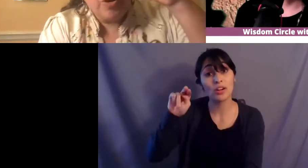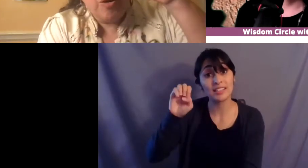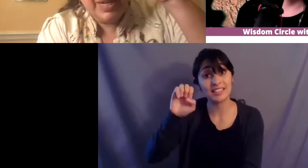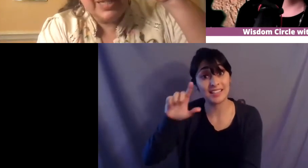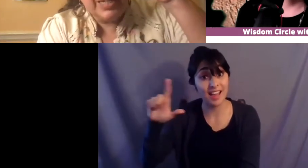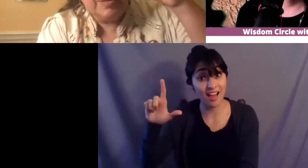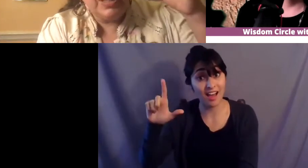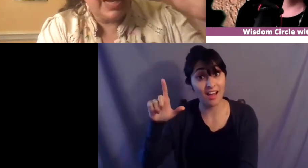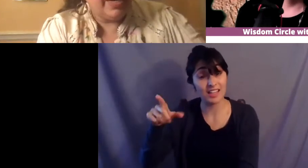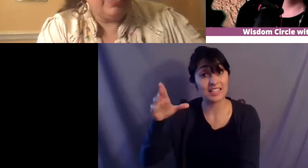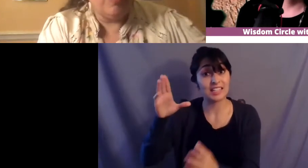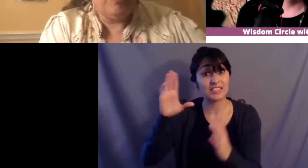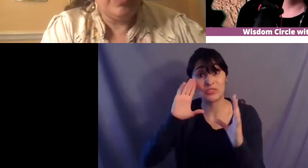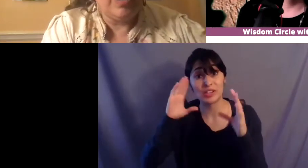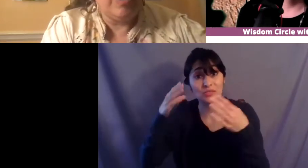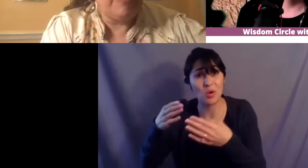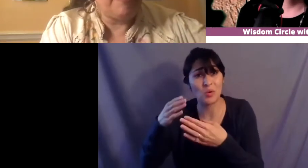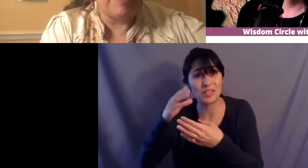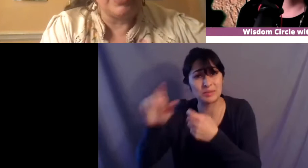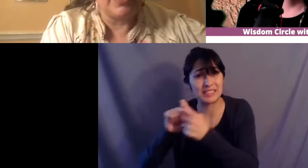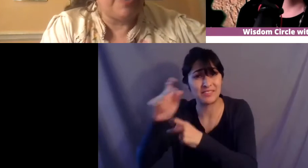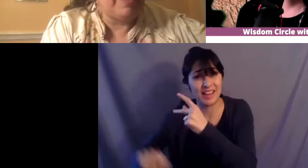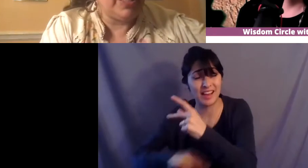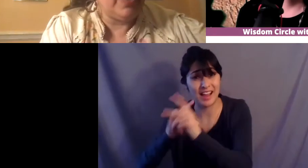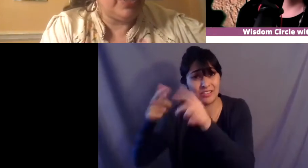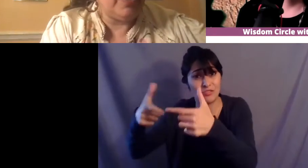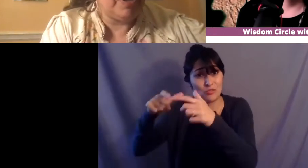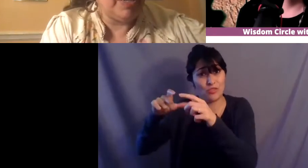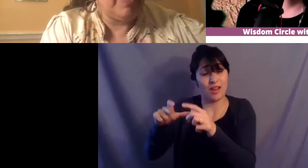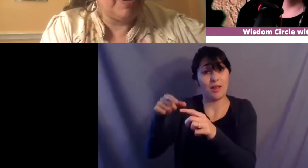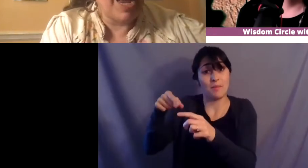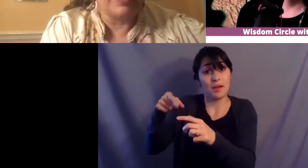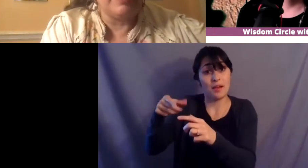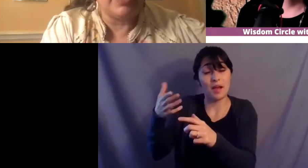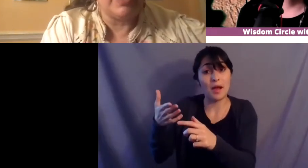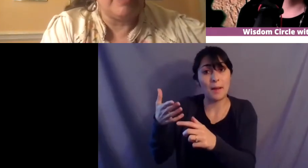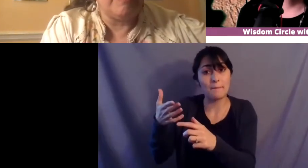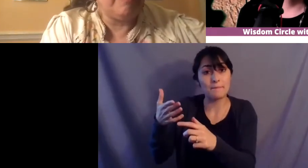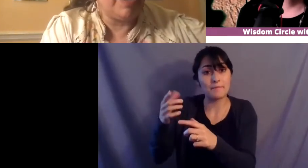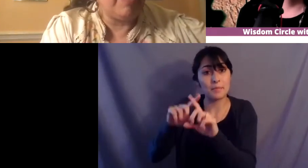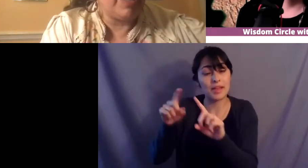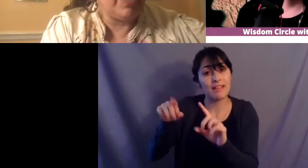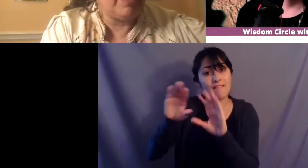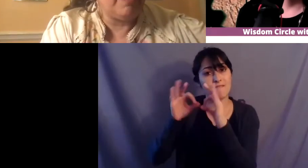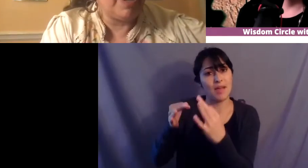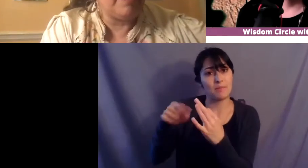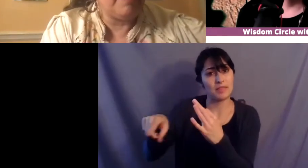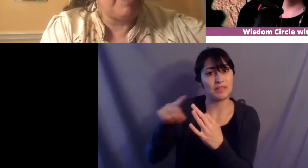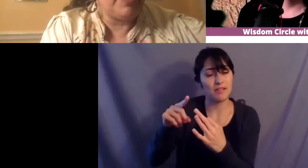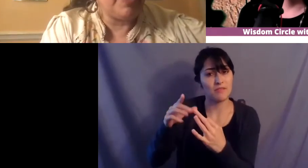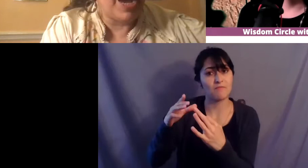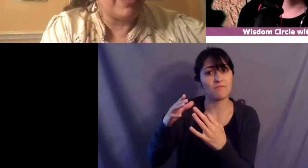oriented but they had known um the family because the family is is very uh very activist um my my